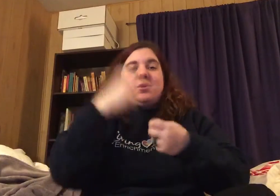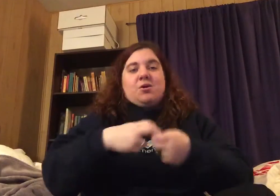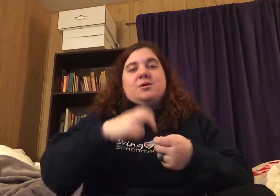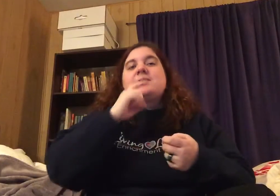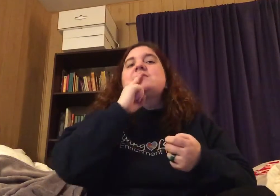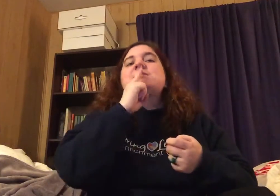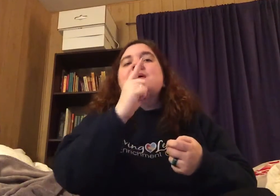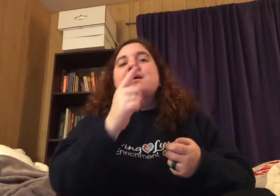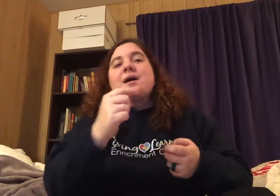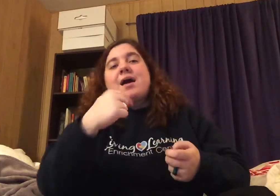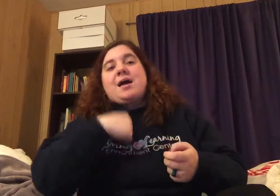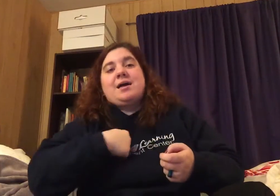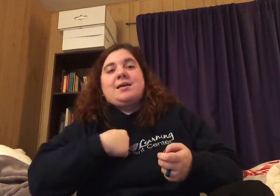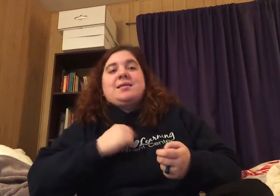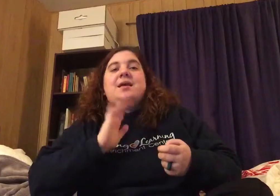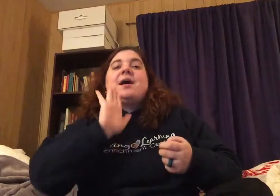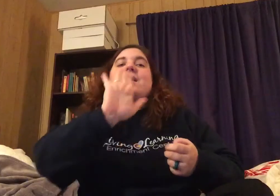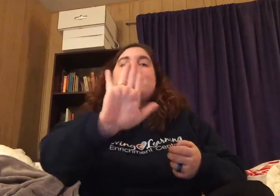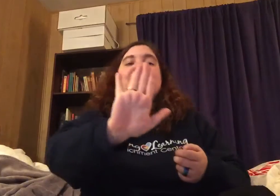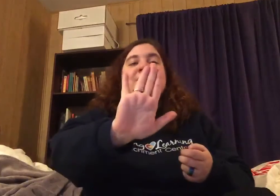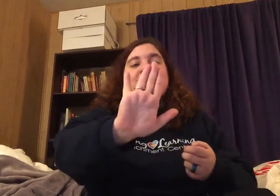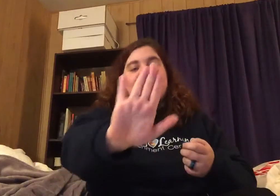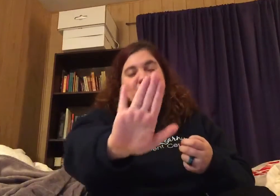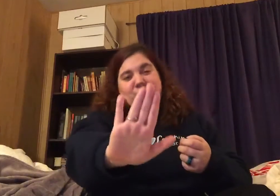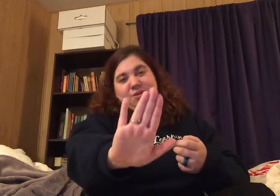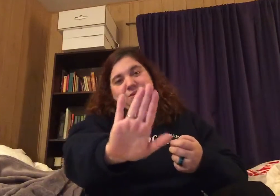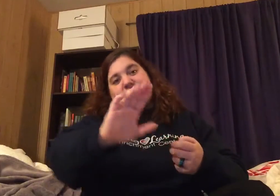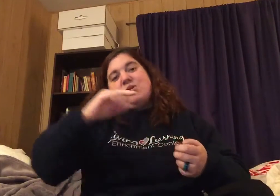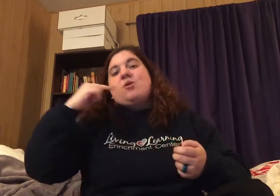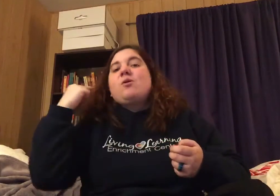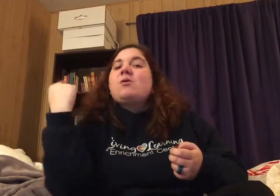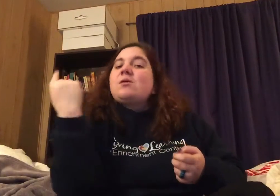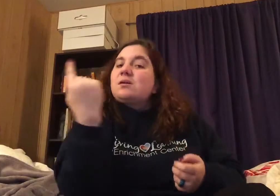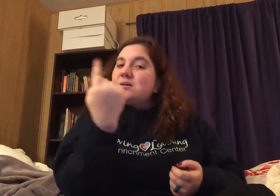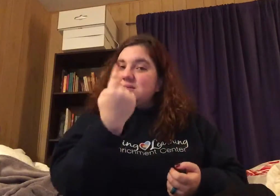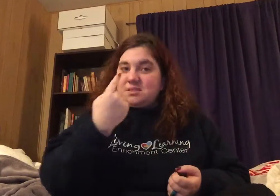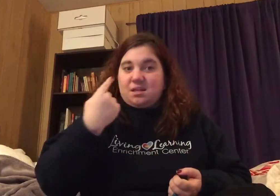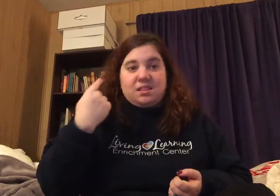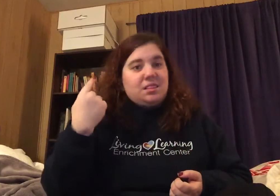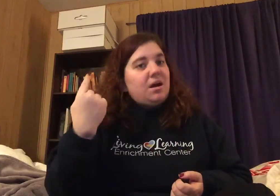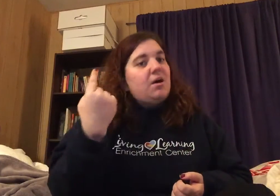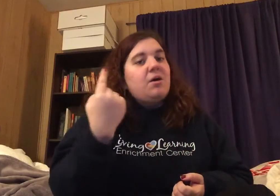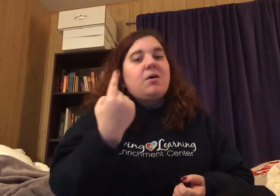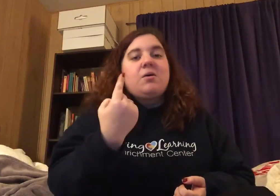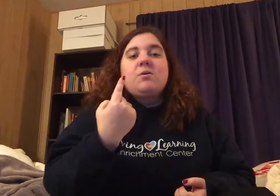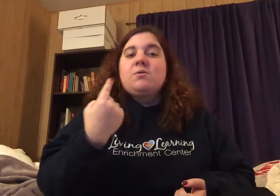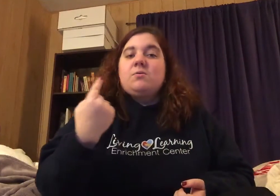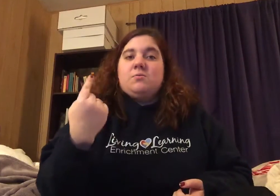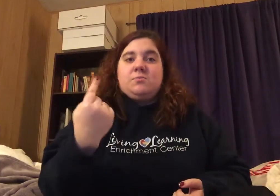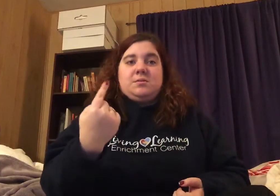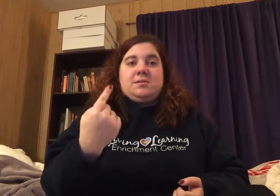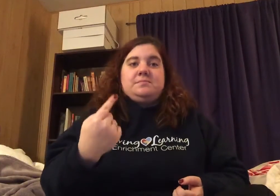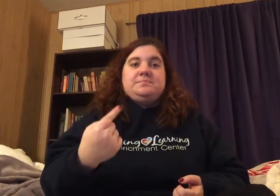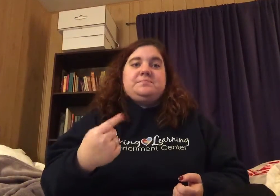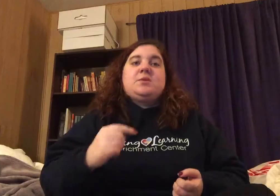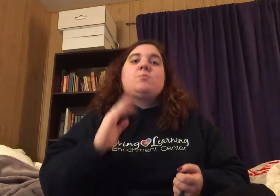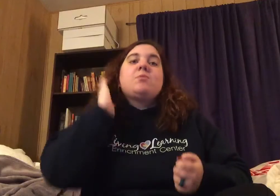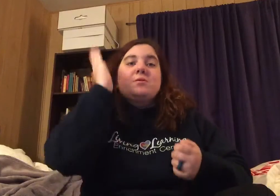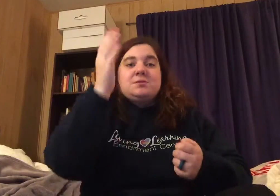hard to say Could be yours or love You will